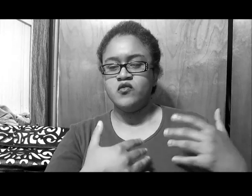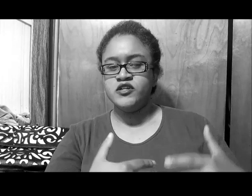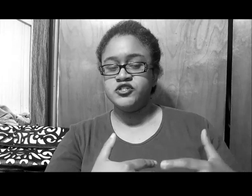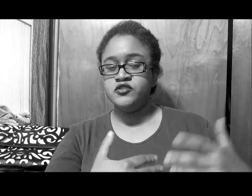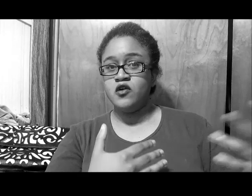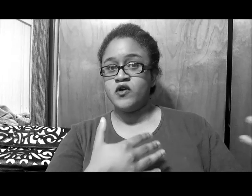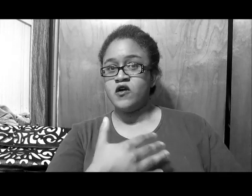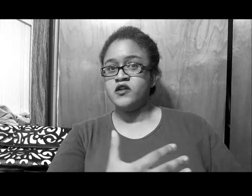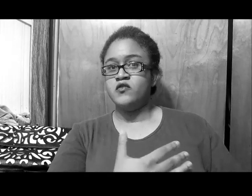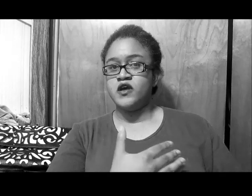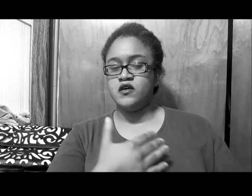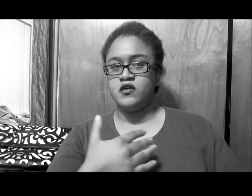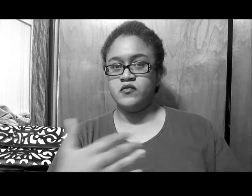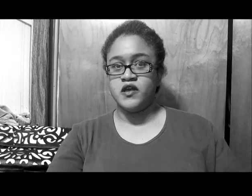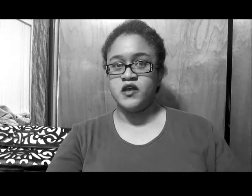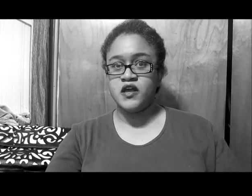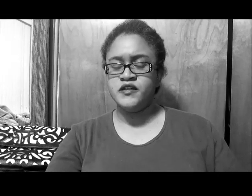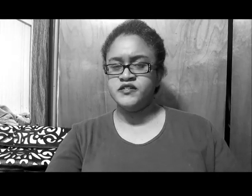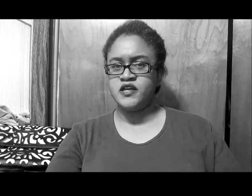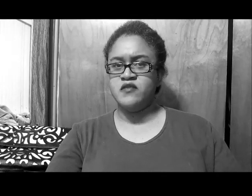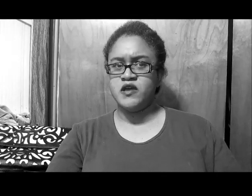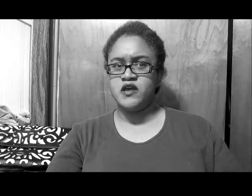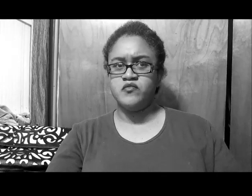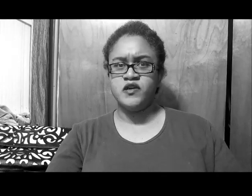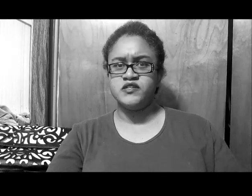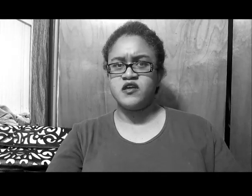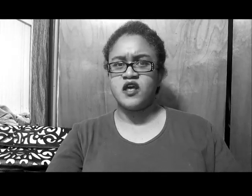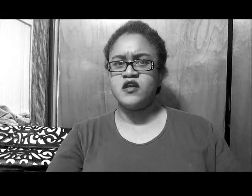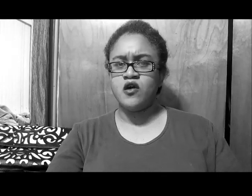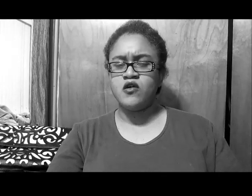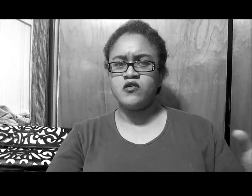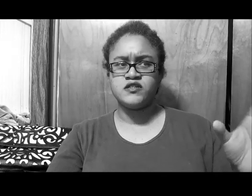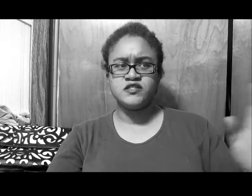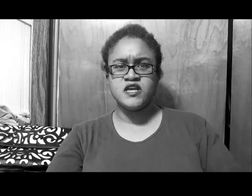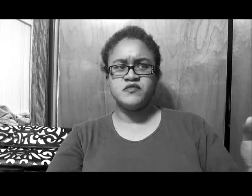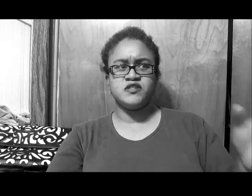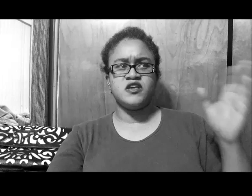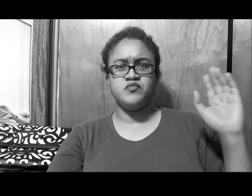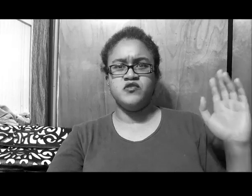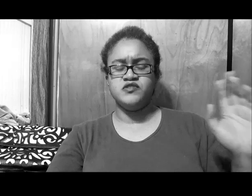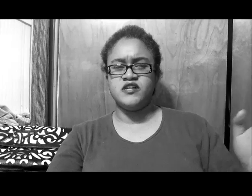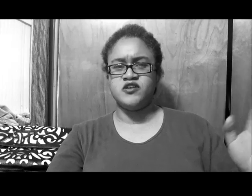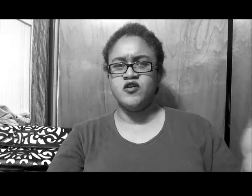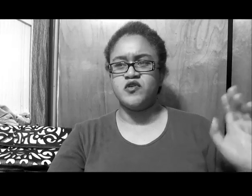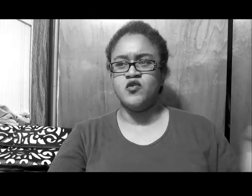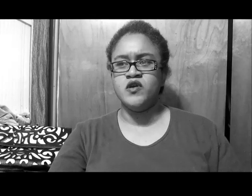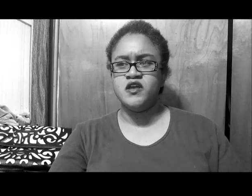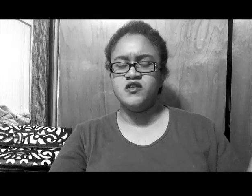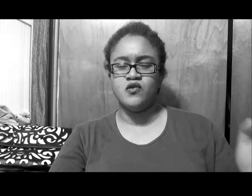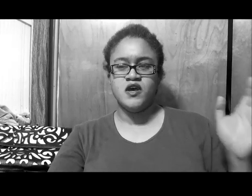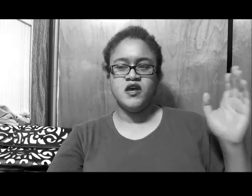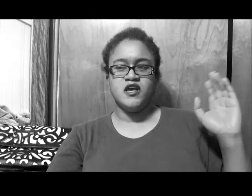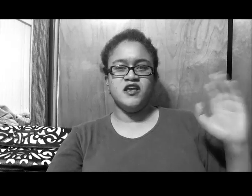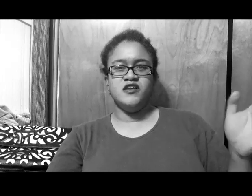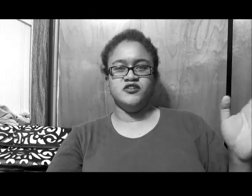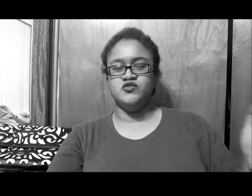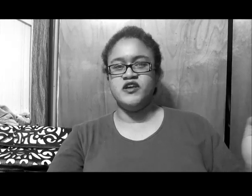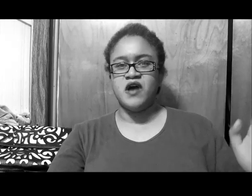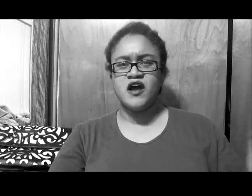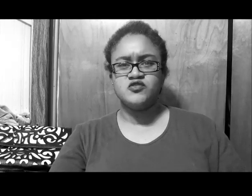which, you know, we already know, Eddie's a gay man, Brandon's a gay man, and her statements, I keep using that term, queen, or he in a dream, I as